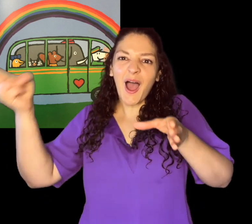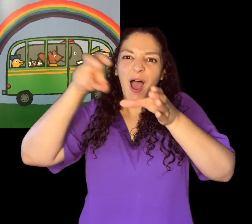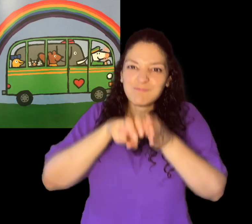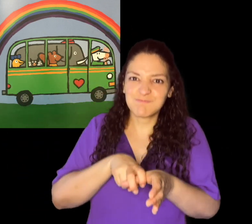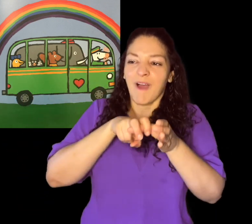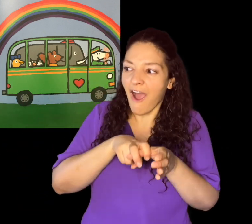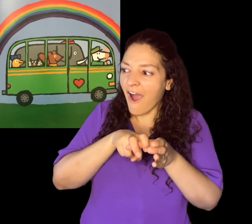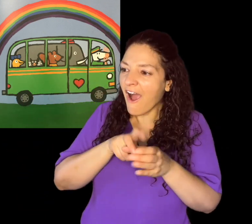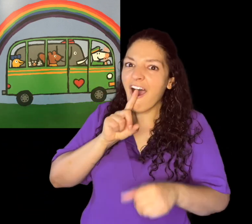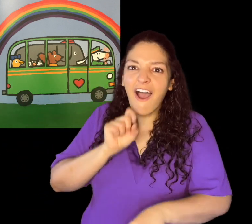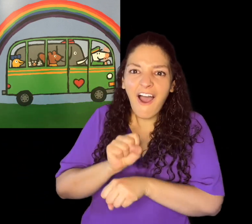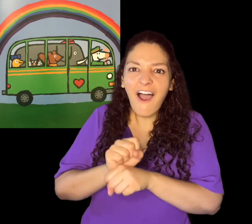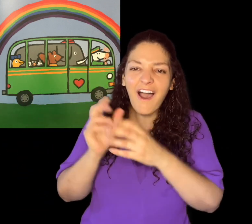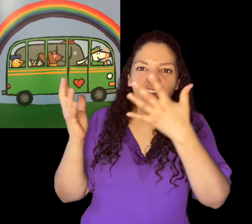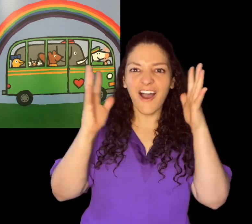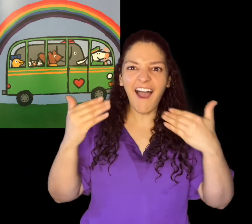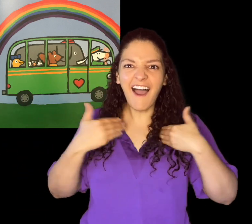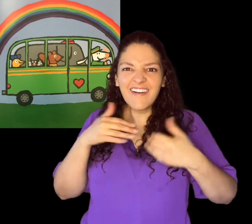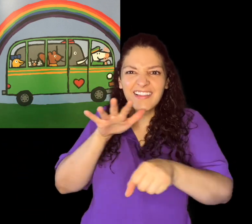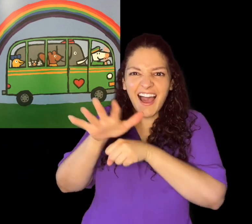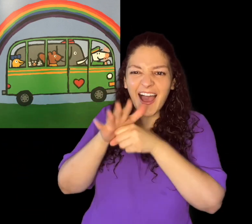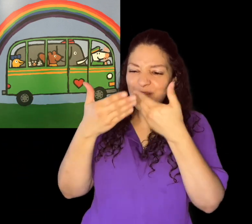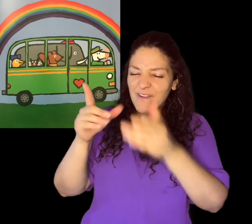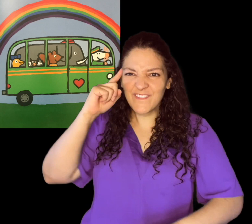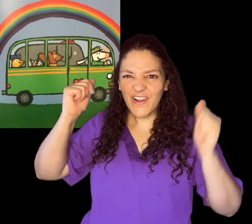Hooray! There's room for everyone.